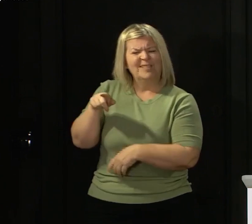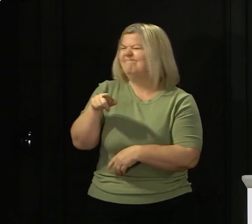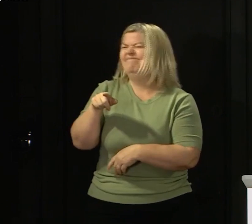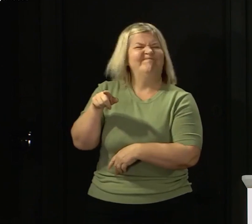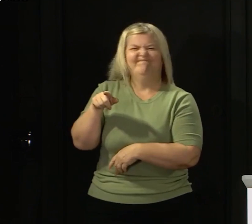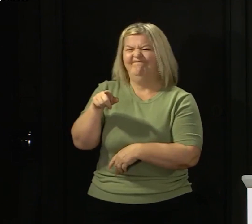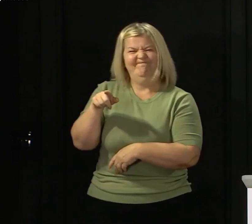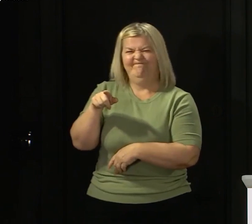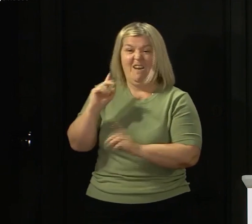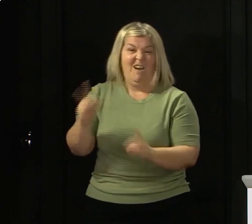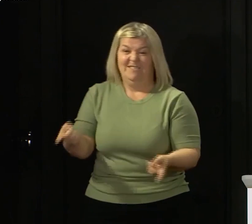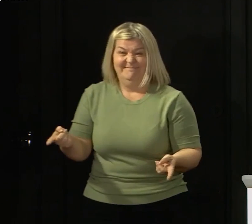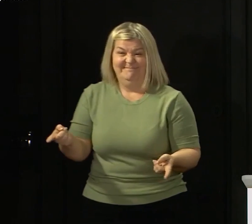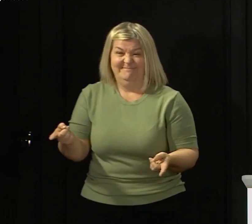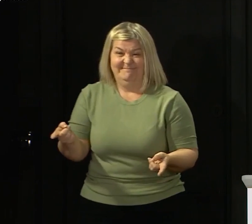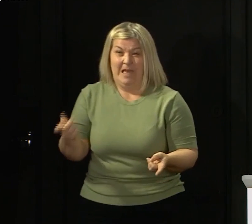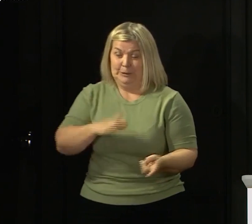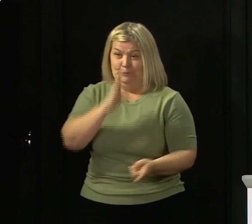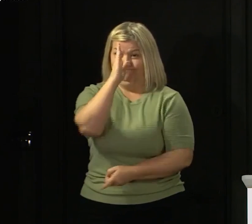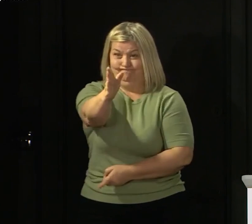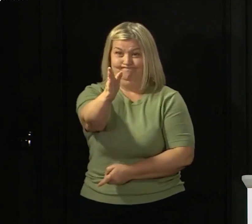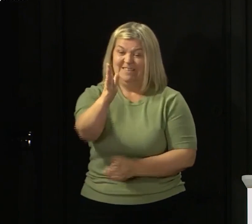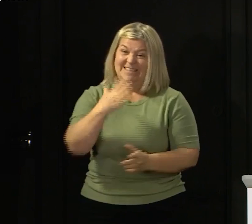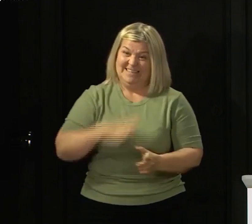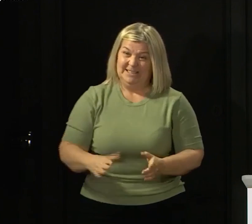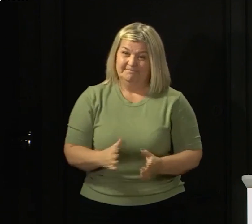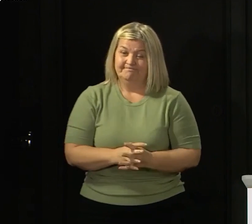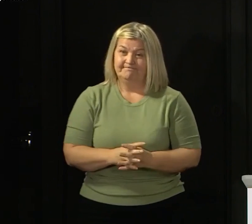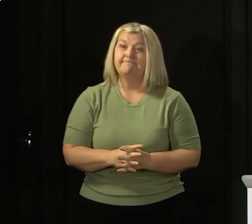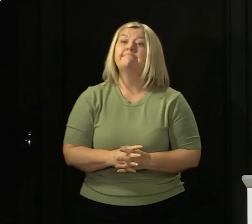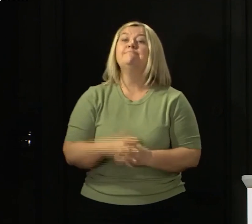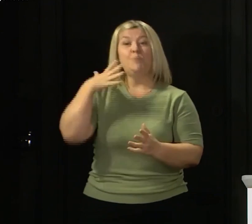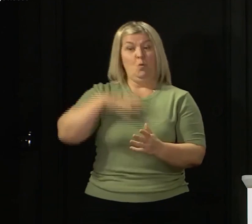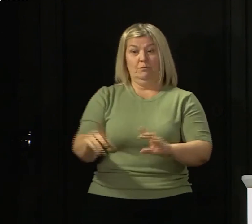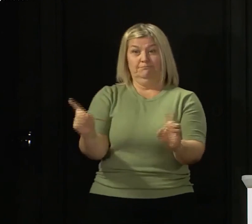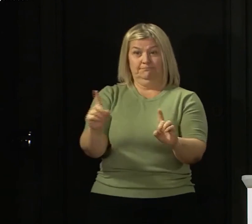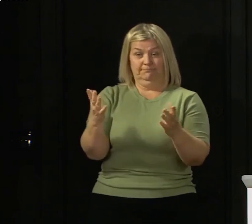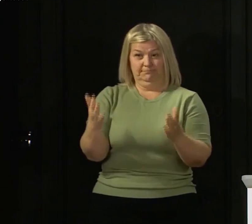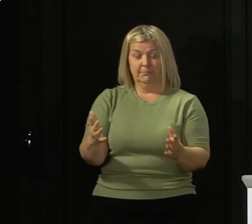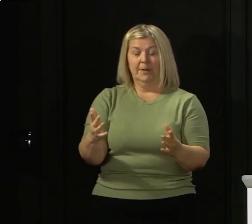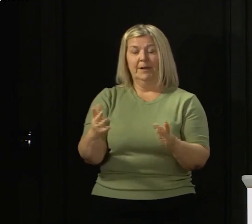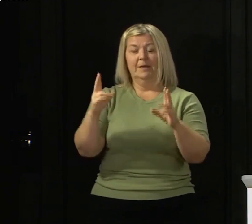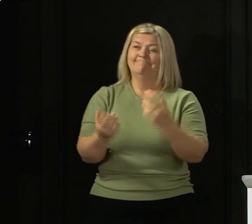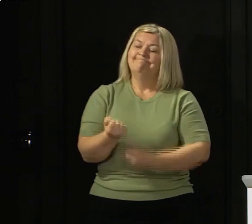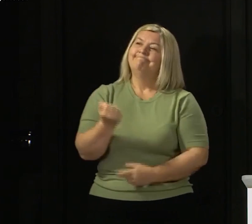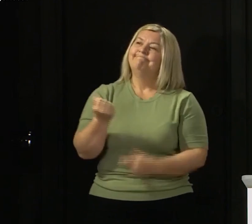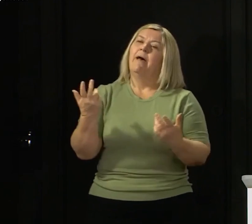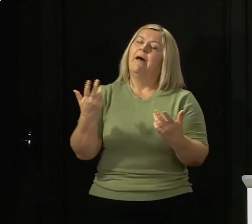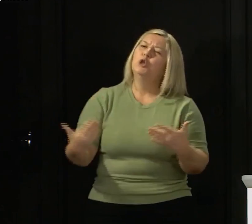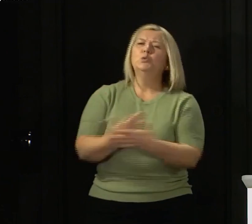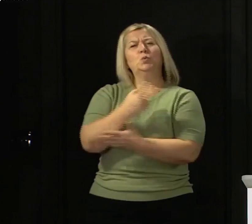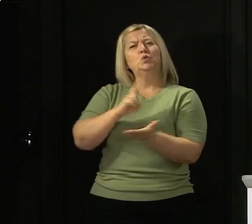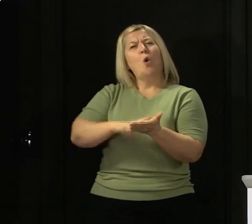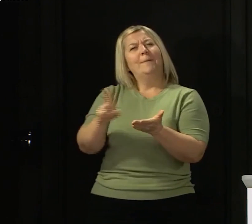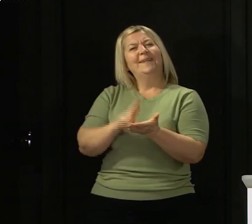front with you right now about that. What we will be seeking to do is find a new normal, a way of